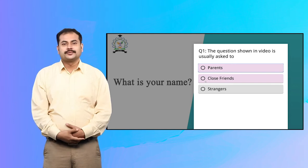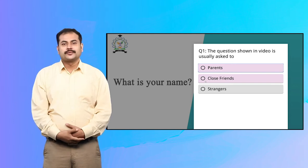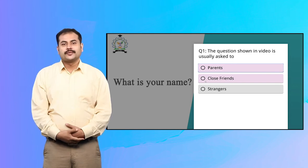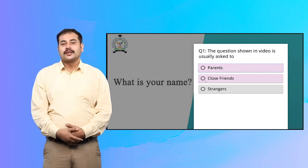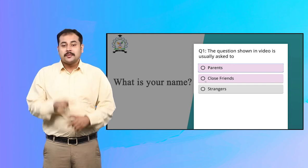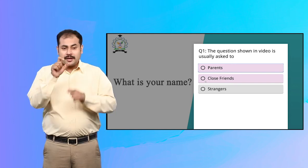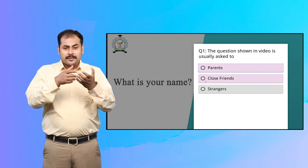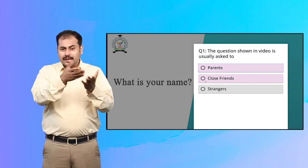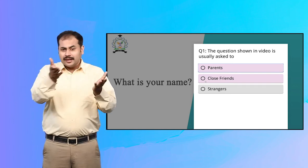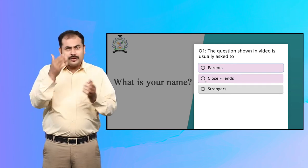Strangers